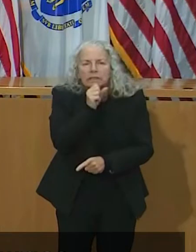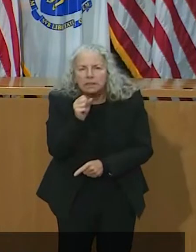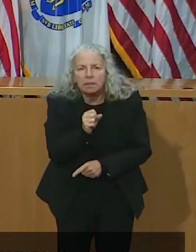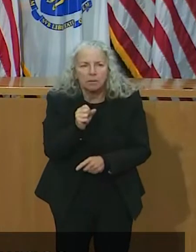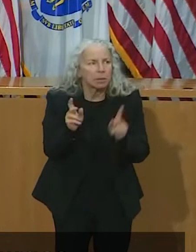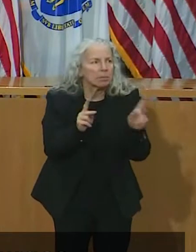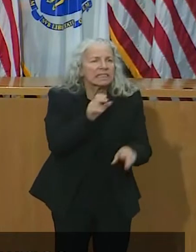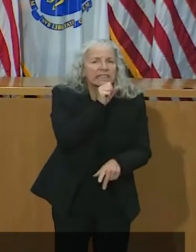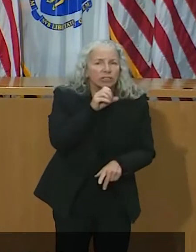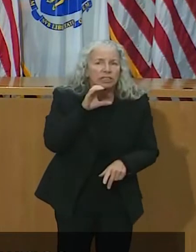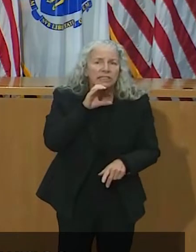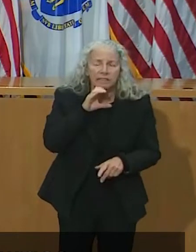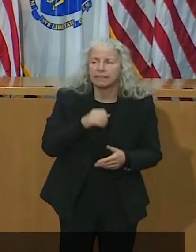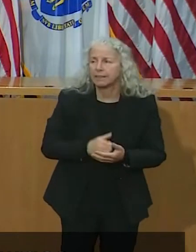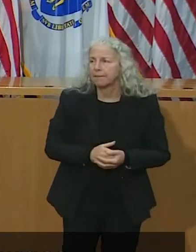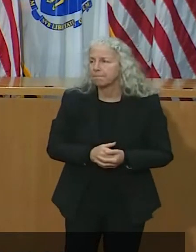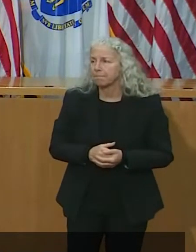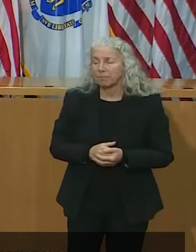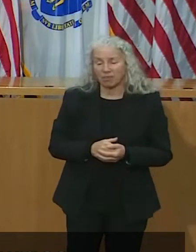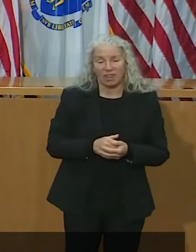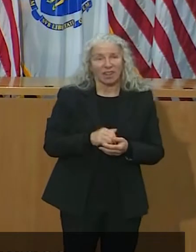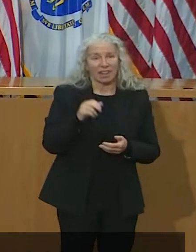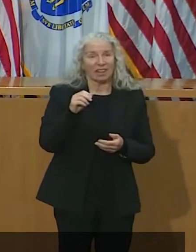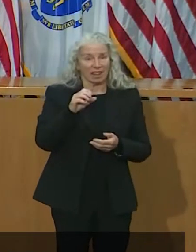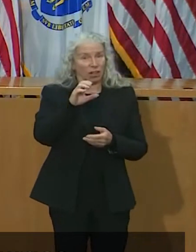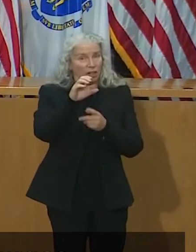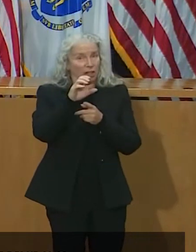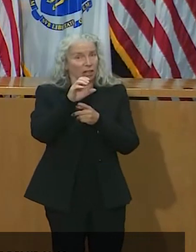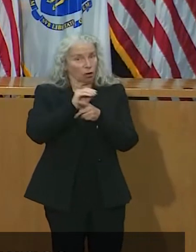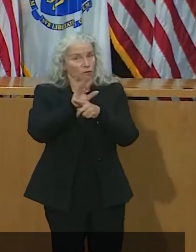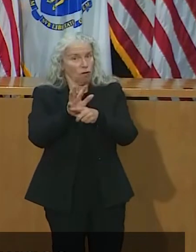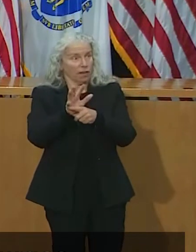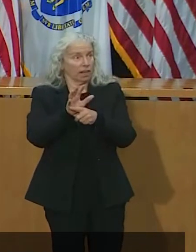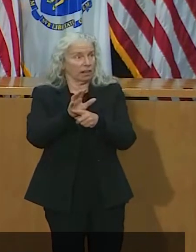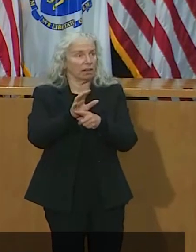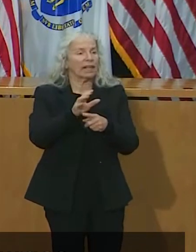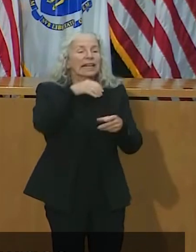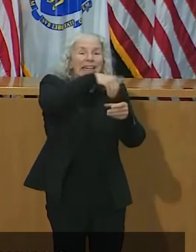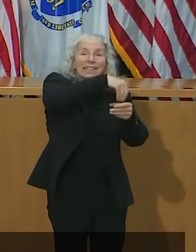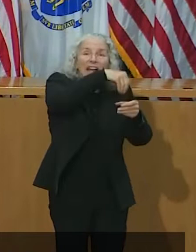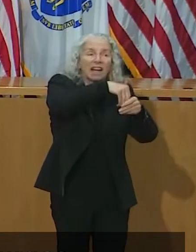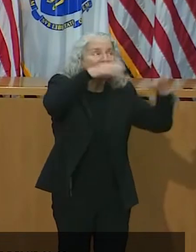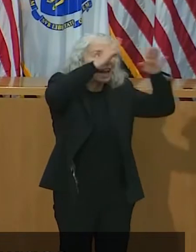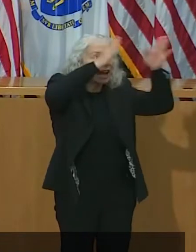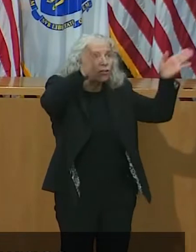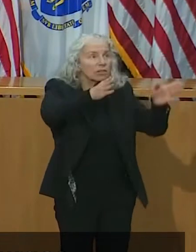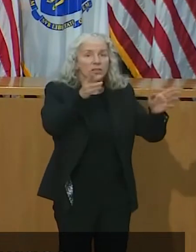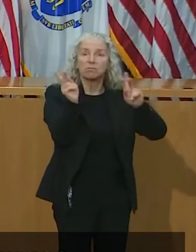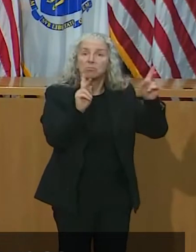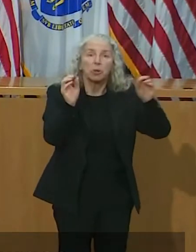This virus, as we all know, thrives in indoor social environments where people let down their guard.